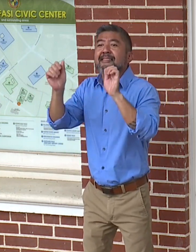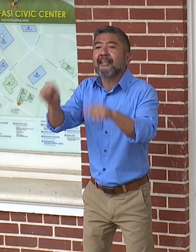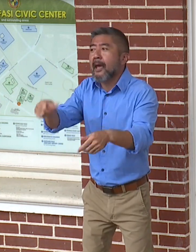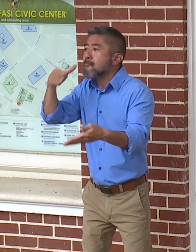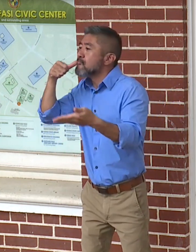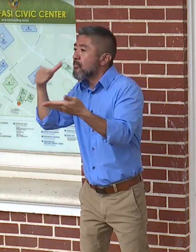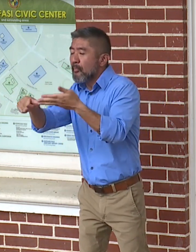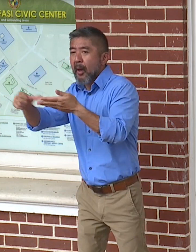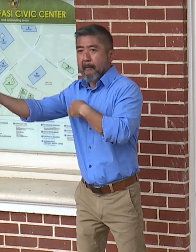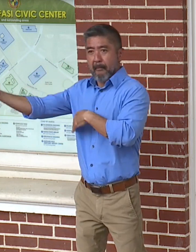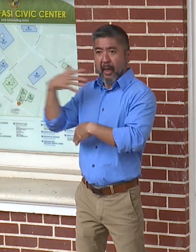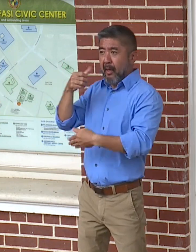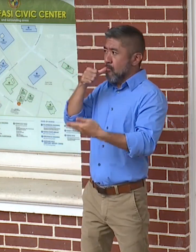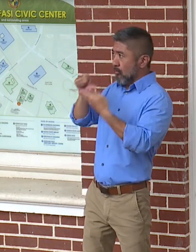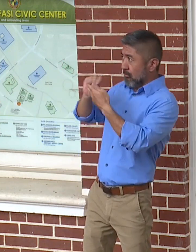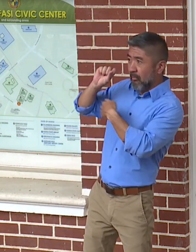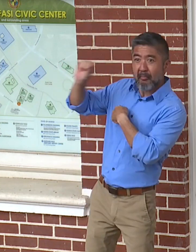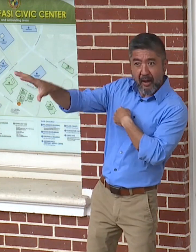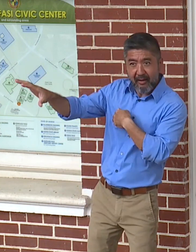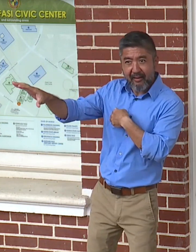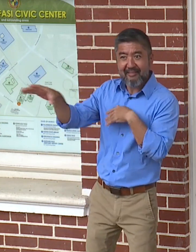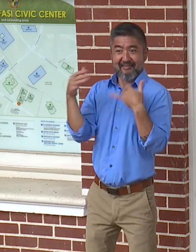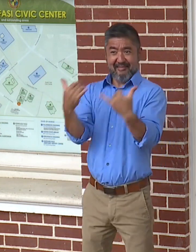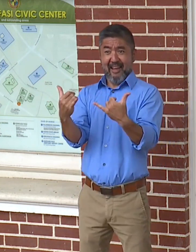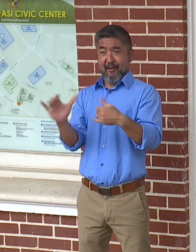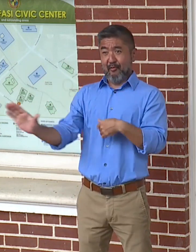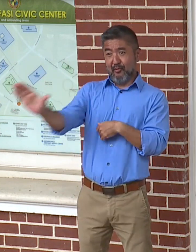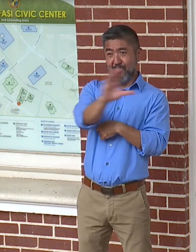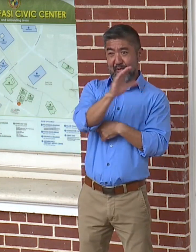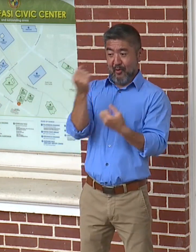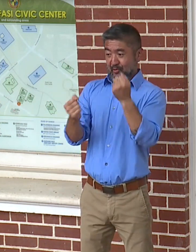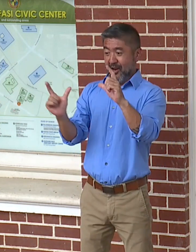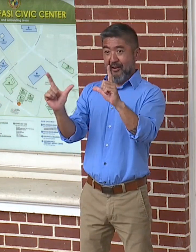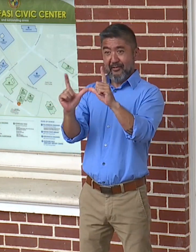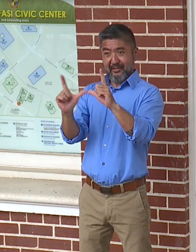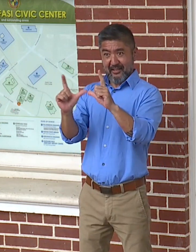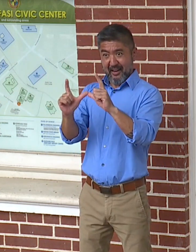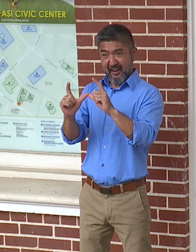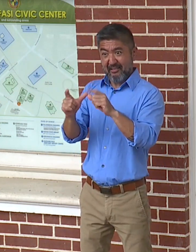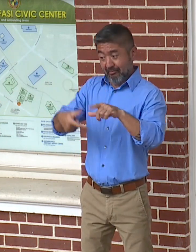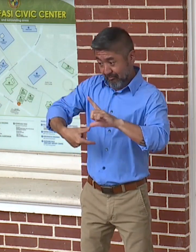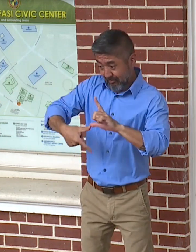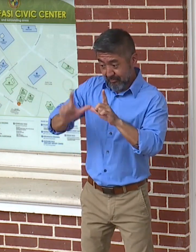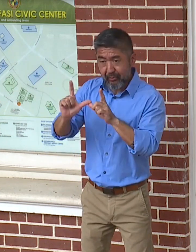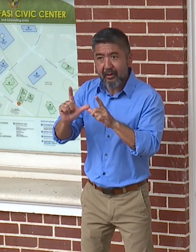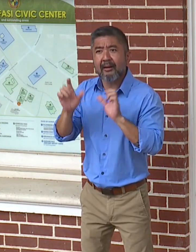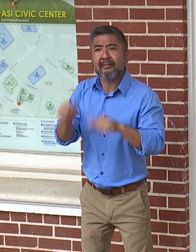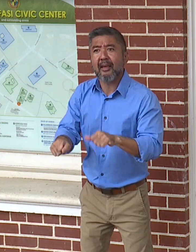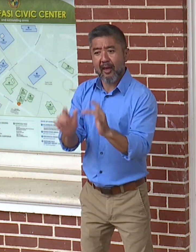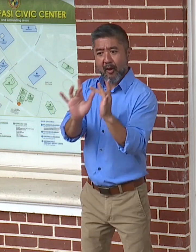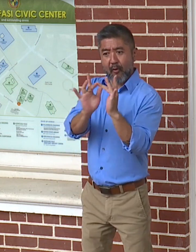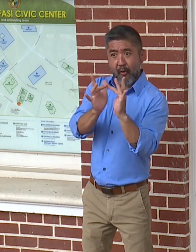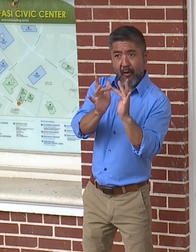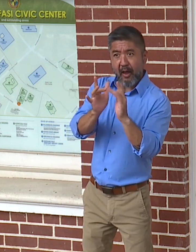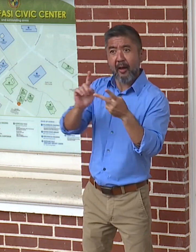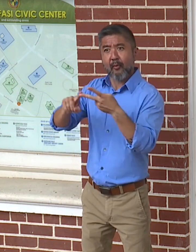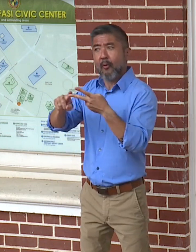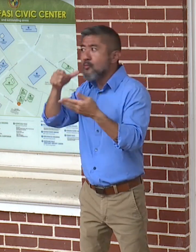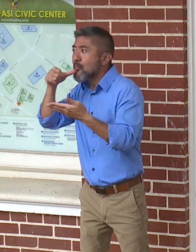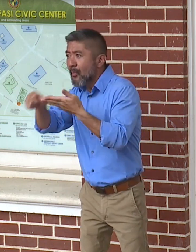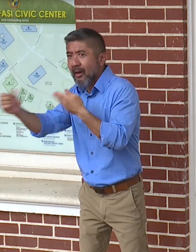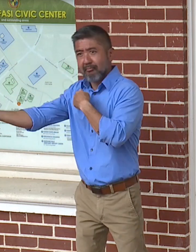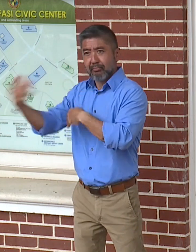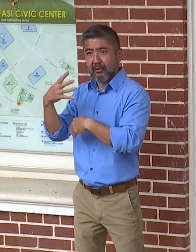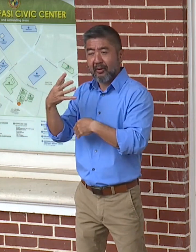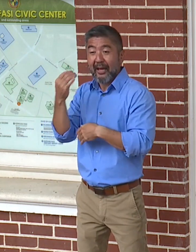in. So right now, you can get a driver license duplicate online or by mail. If you want a duplicate for the star